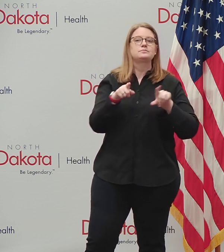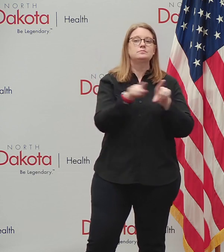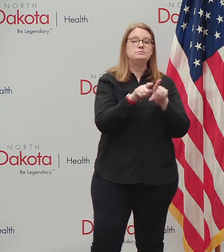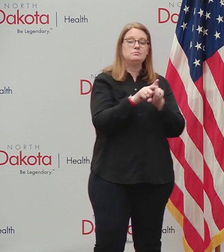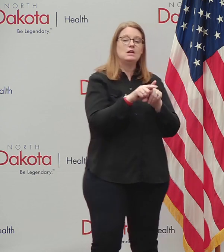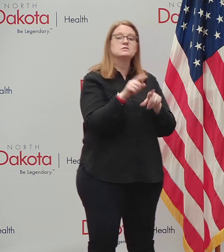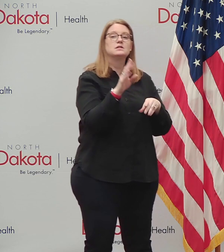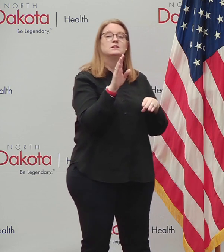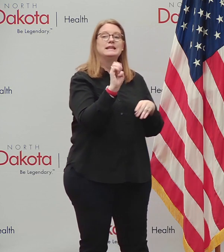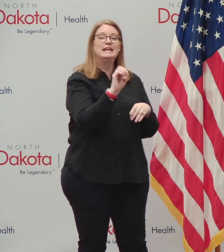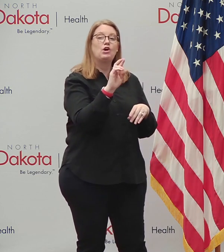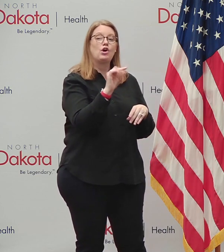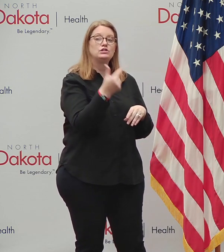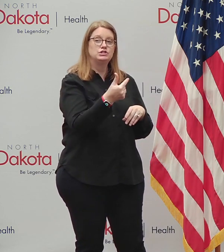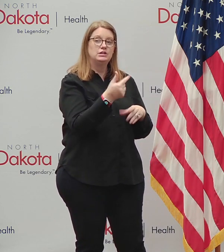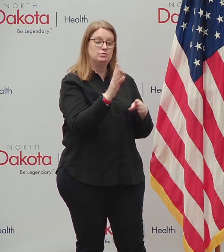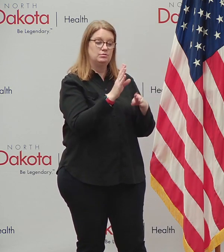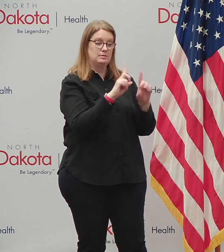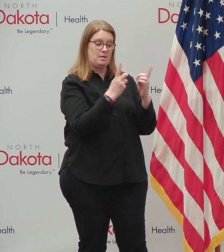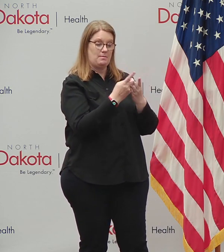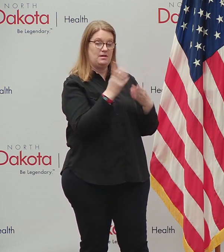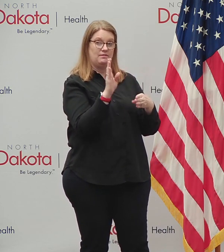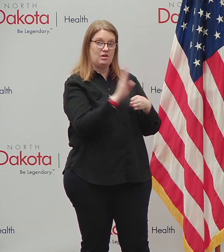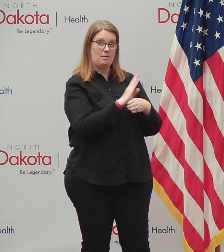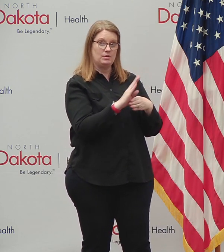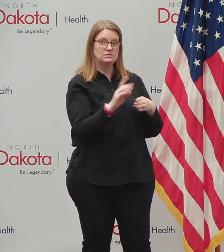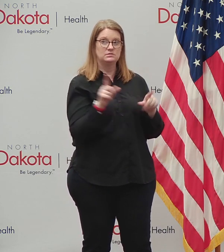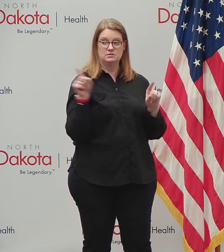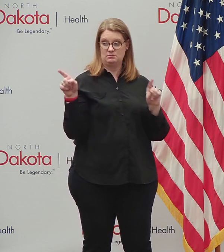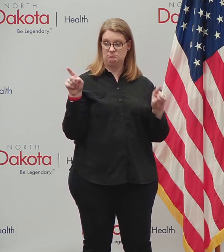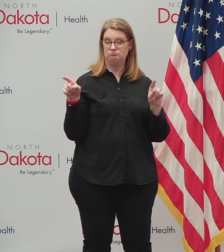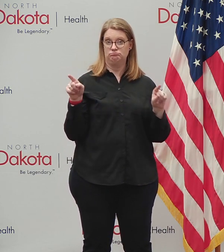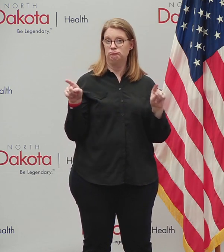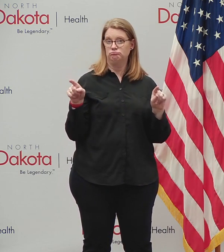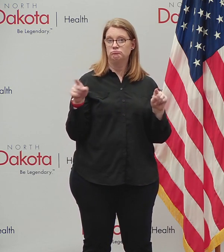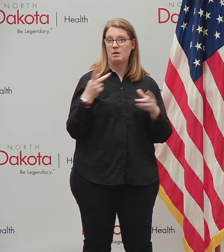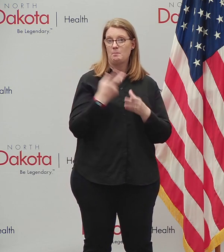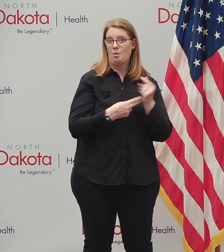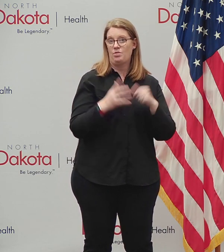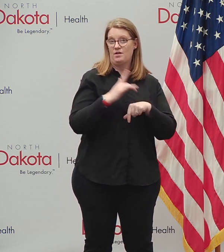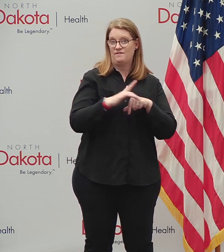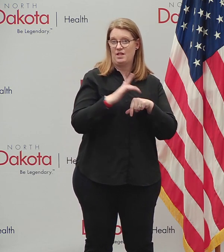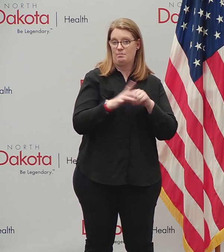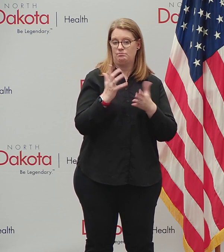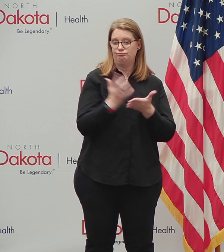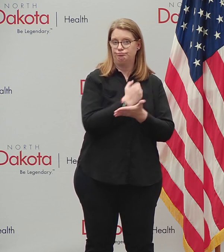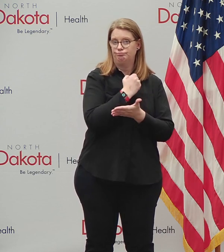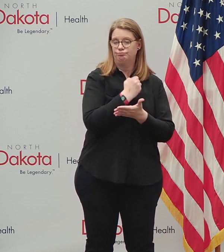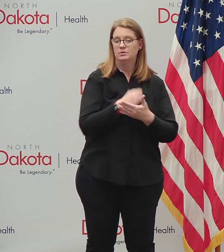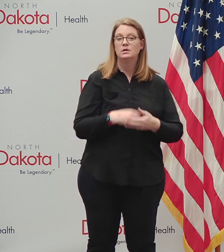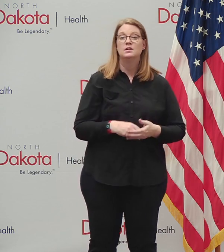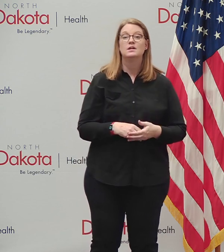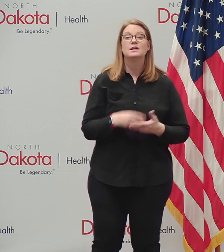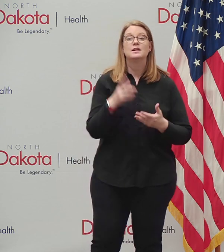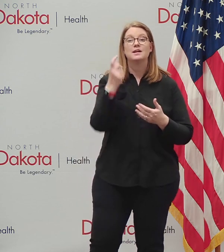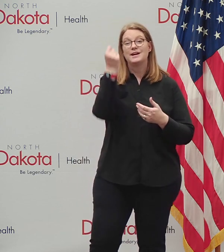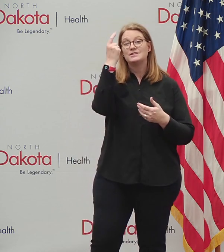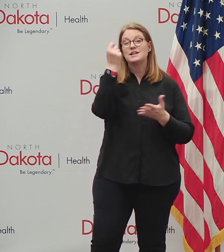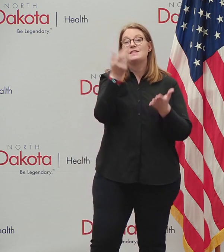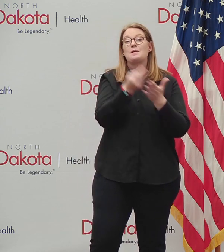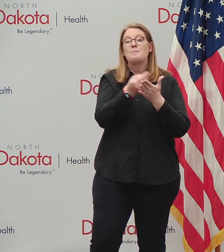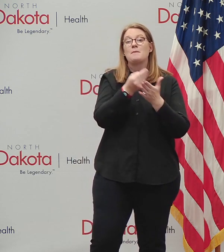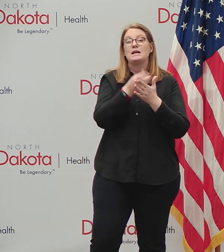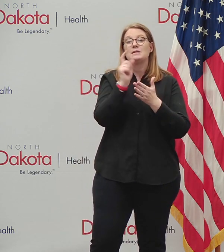Grant through Commerce. So check out both of those programs, ASAP. Those dollars need to be dispersed